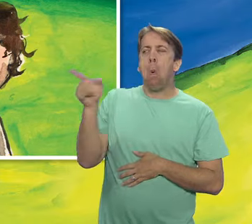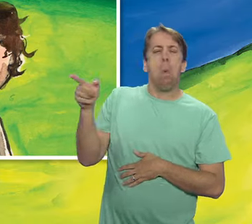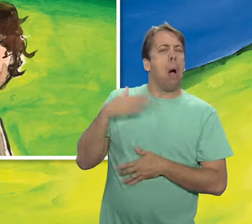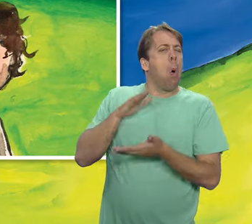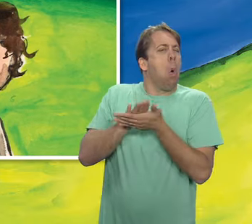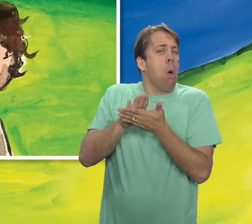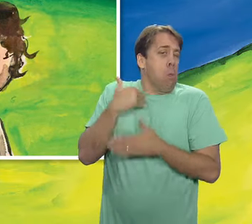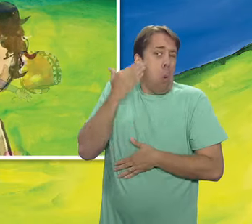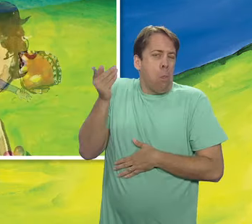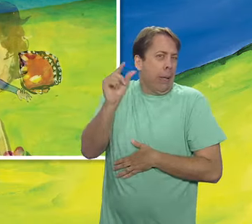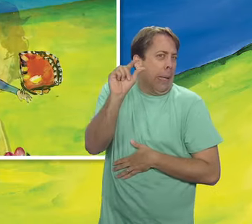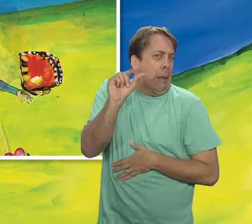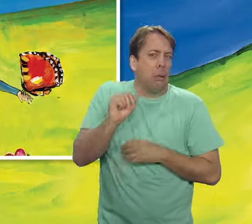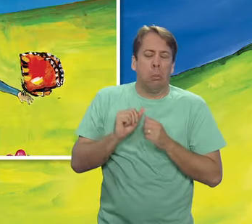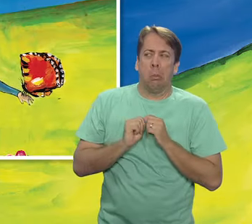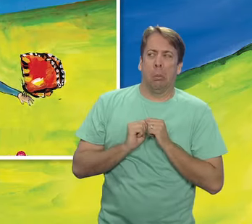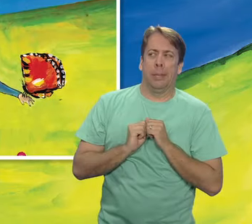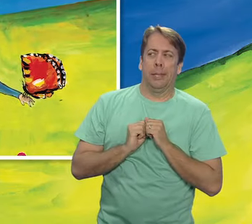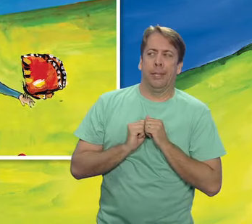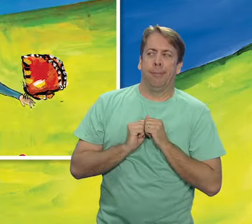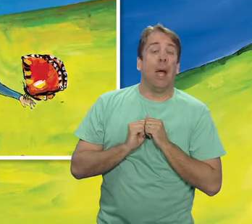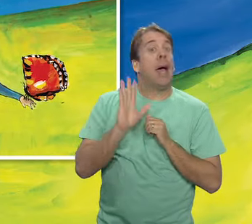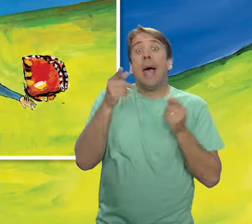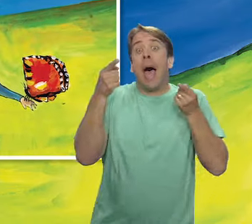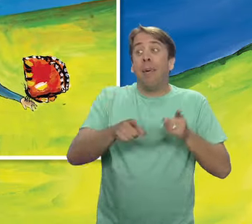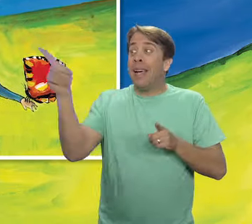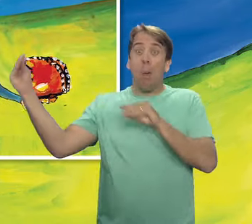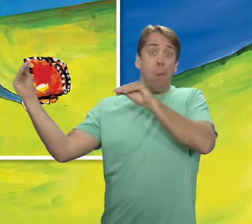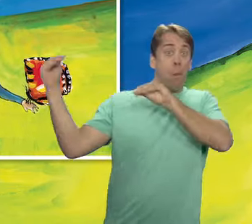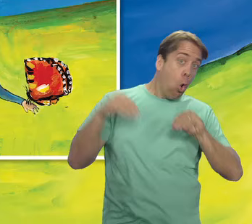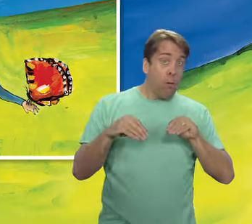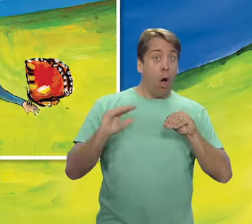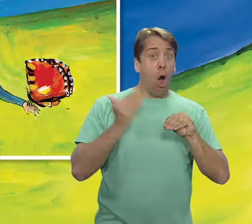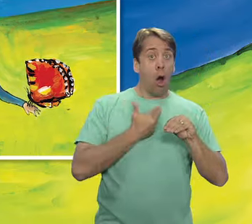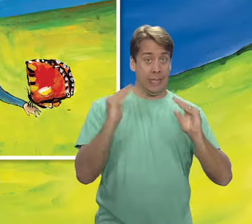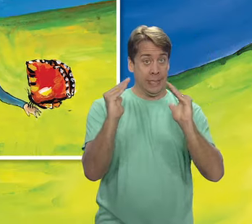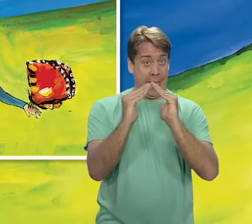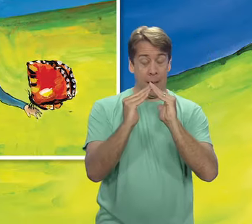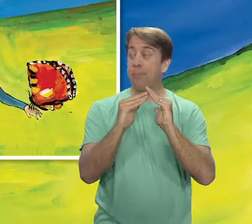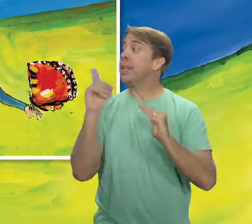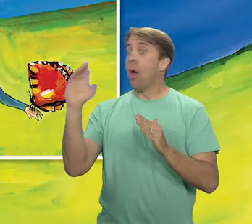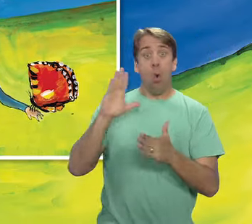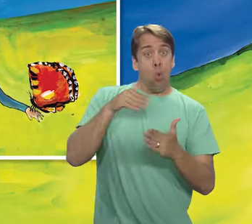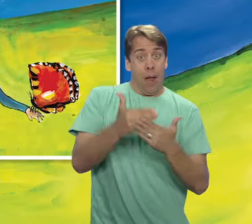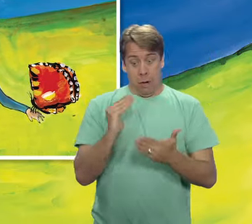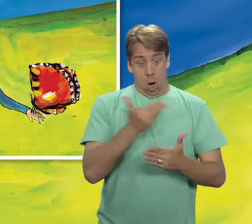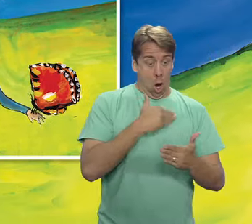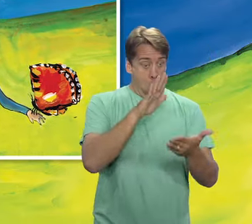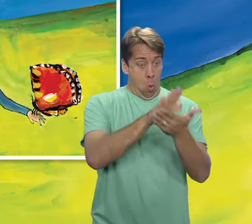on my team was Jerry. Jerry joined our school last year, and on his first day, teacher told us